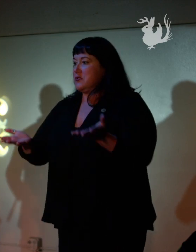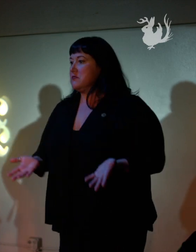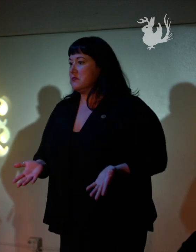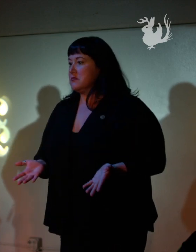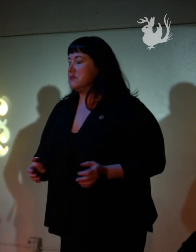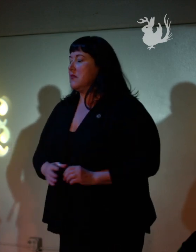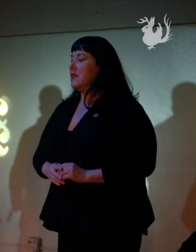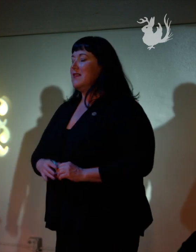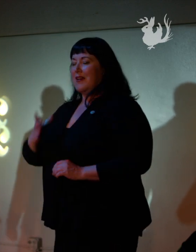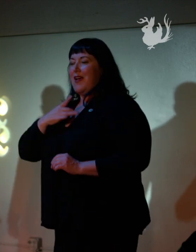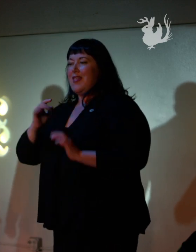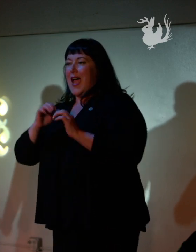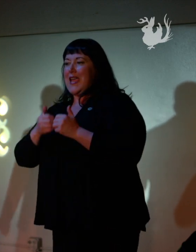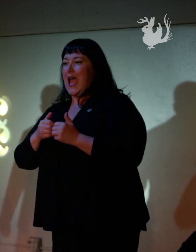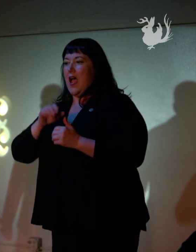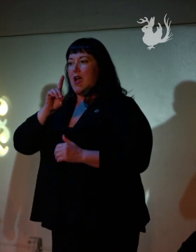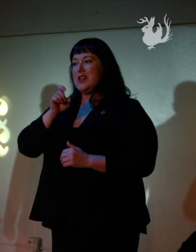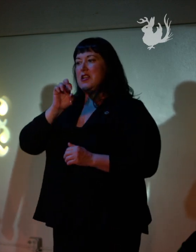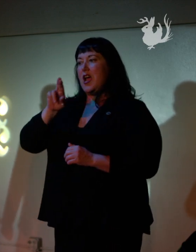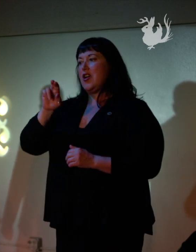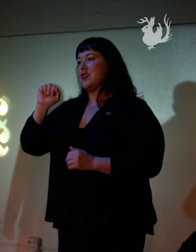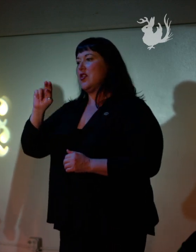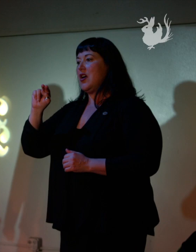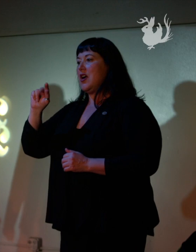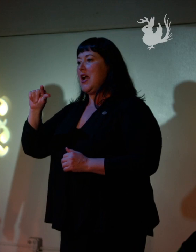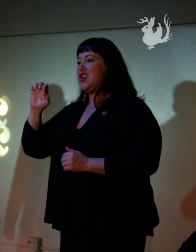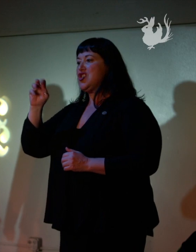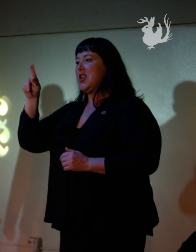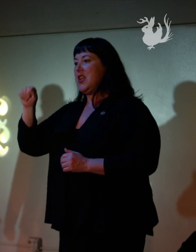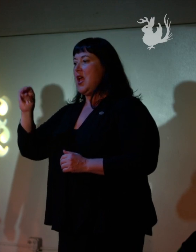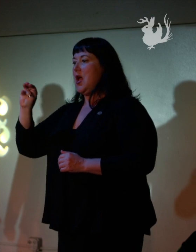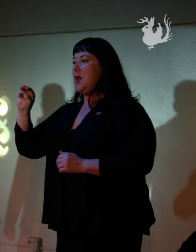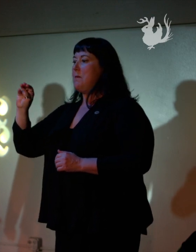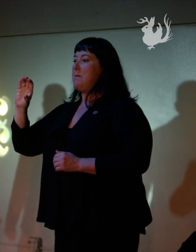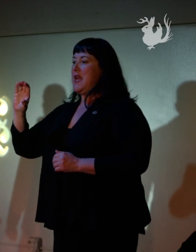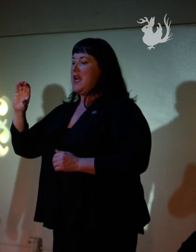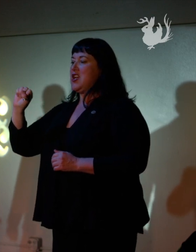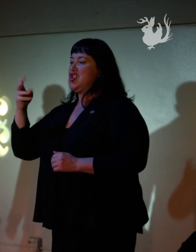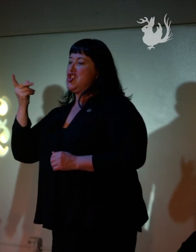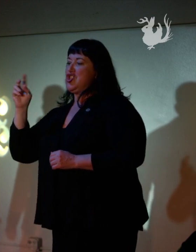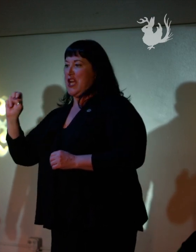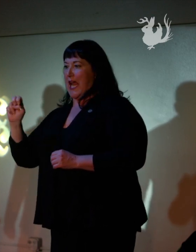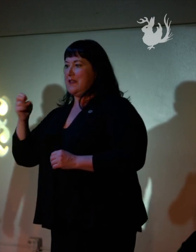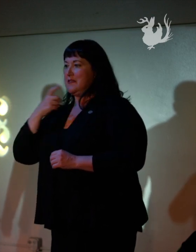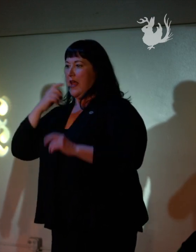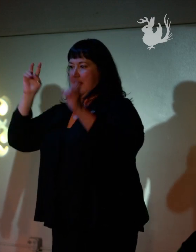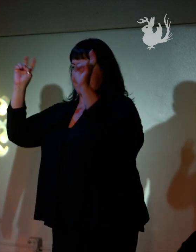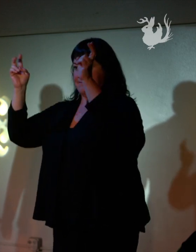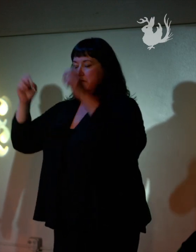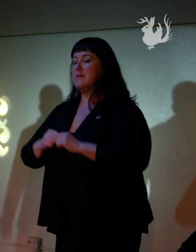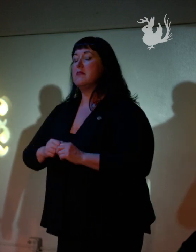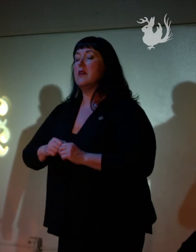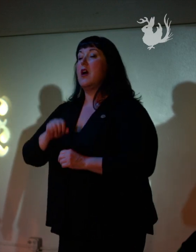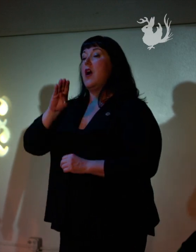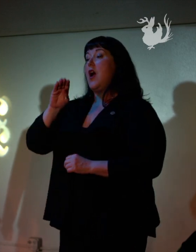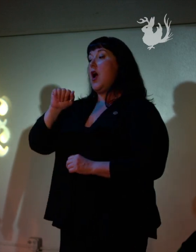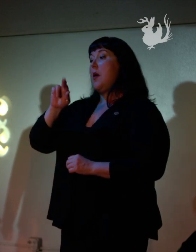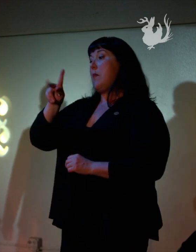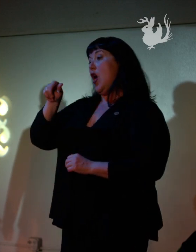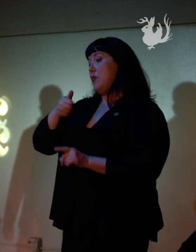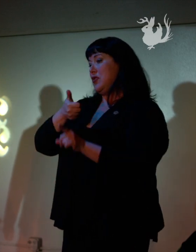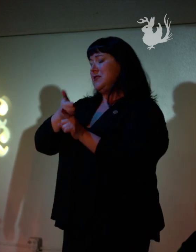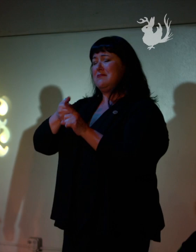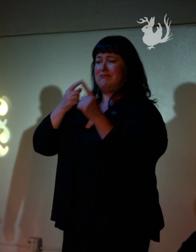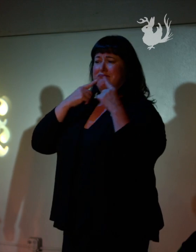I really like the way that Dr. Angela McShane, a research development manager at the Wellcome Collection, put it. While Barbara was certainly a